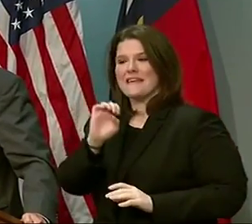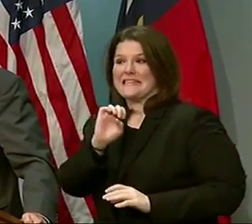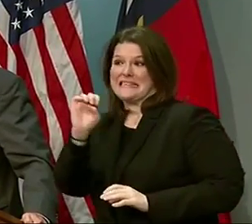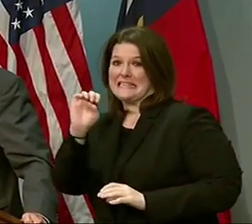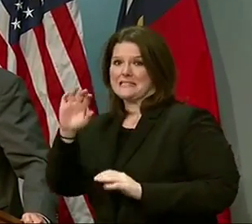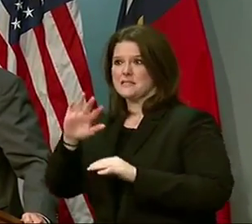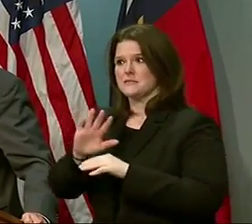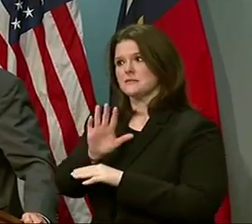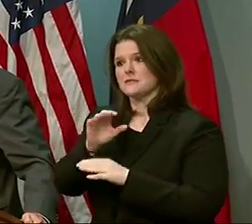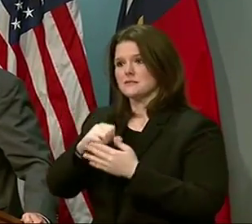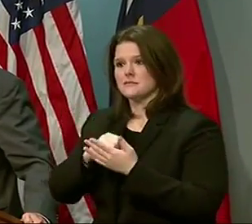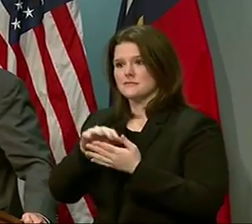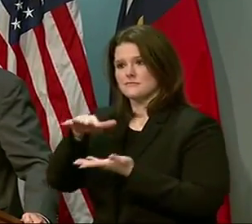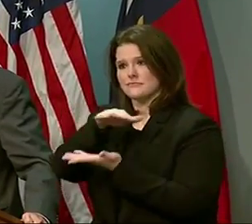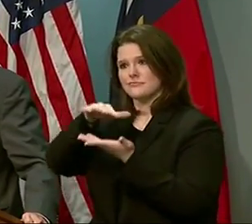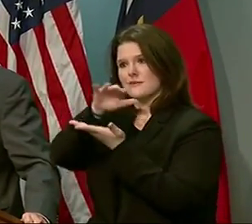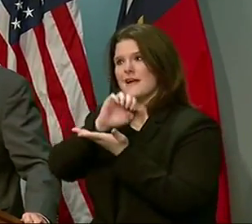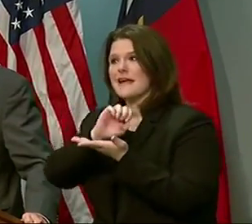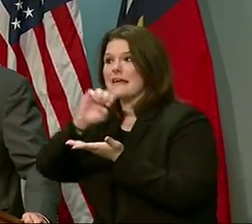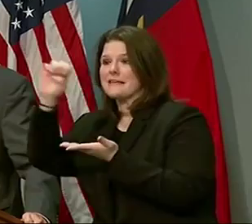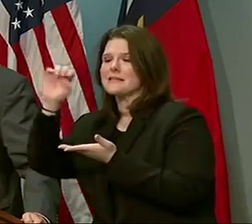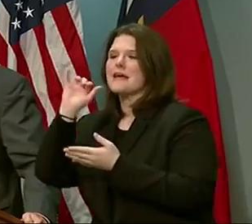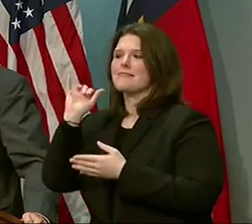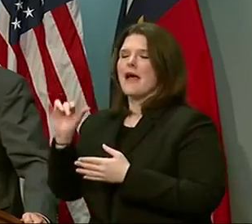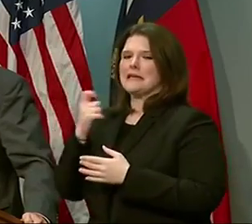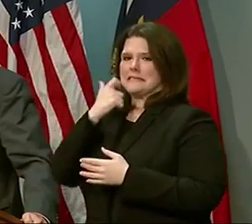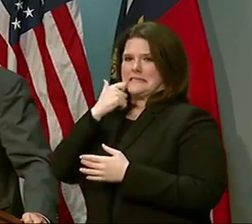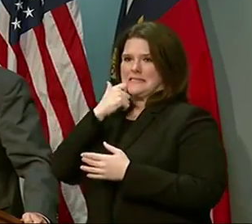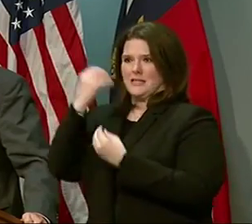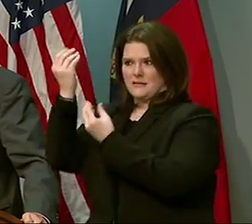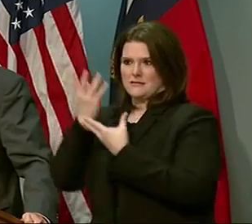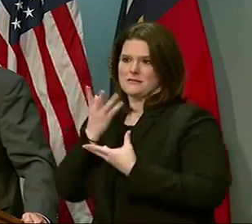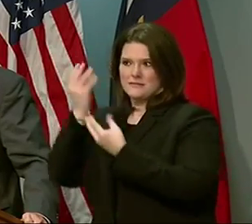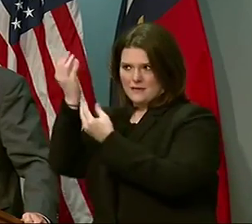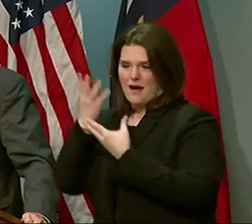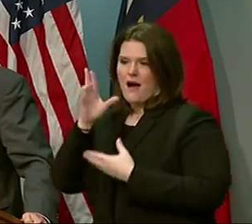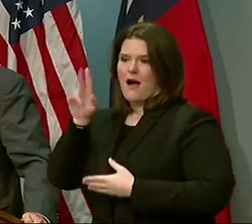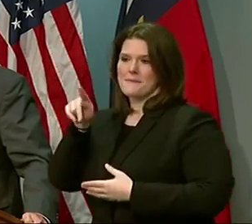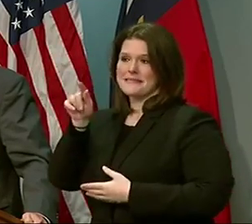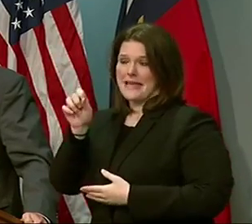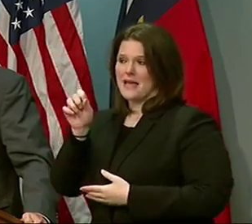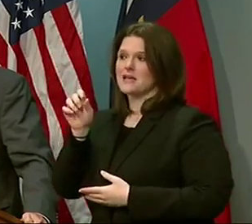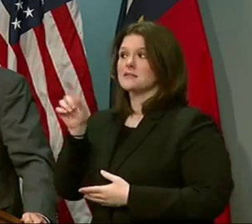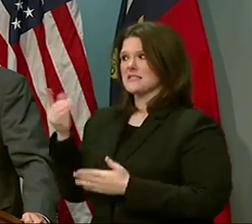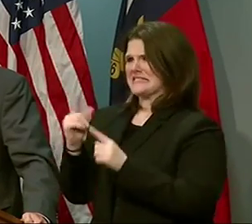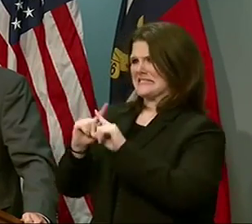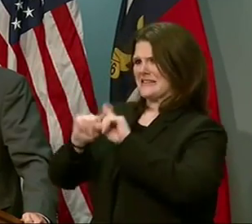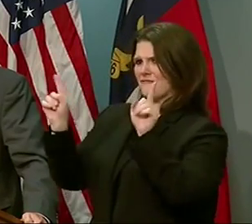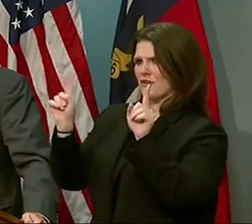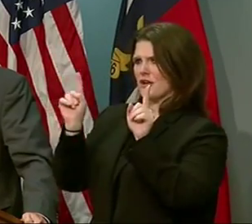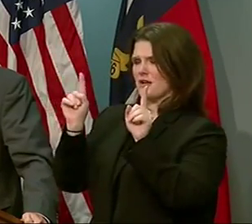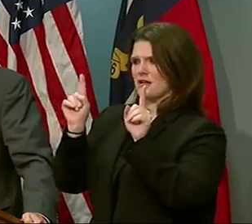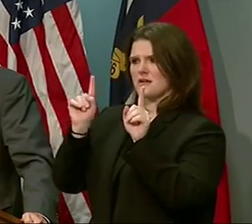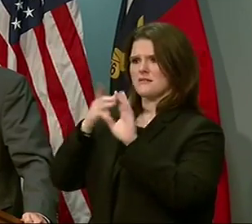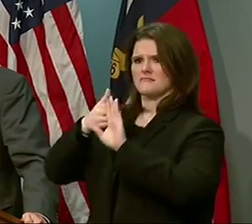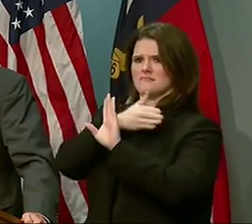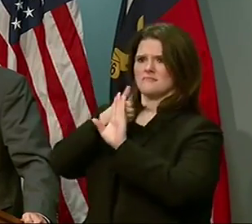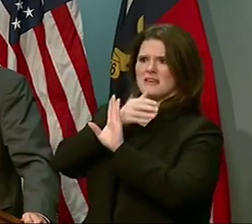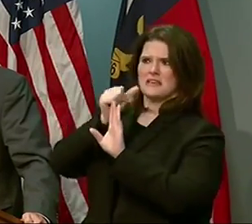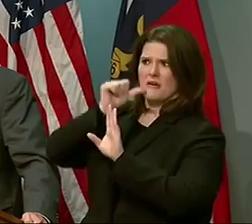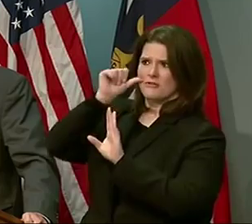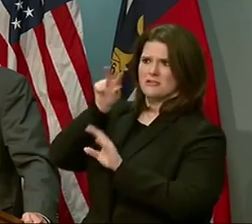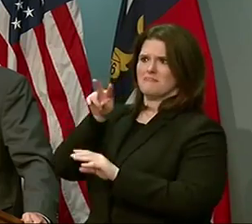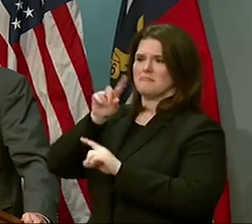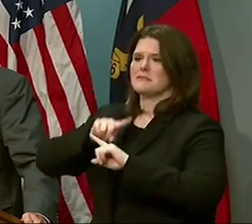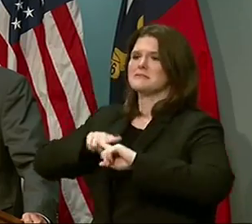at an earlier time period. This is the latest update that we've received. This is a completely different model that we were receiving yesterday.